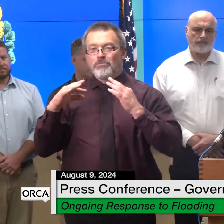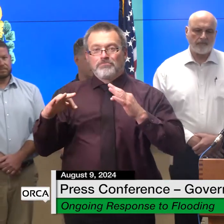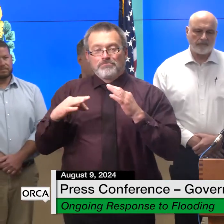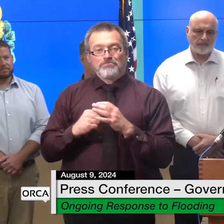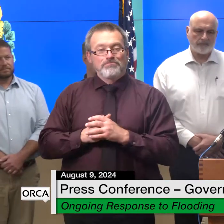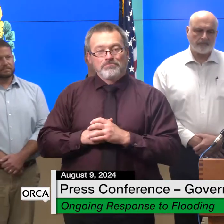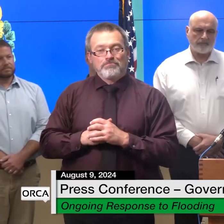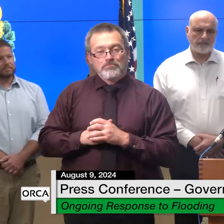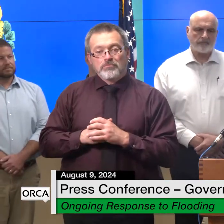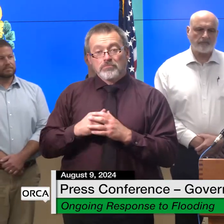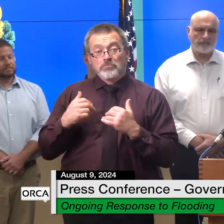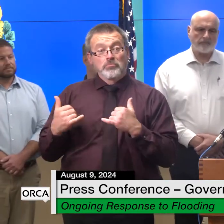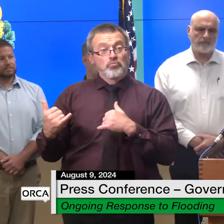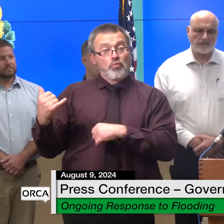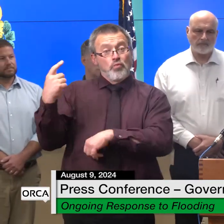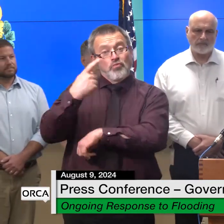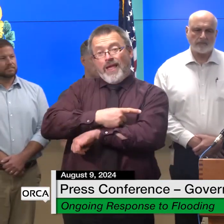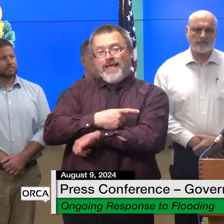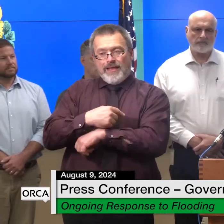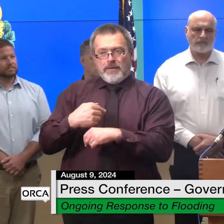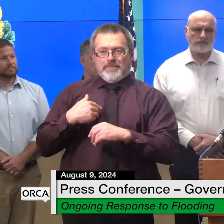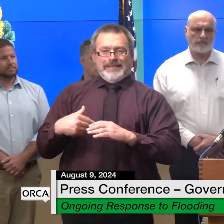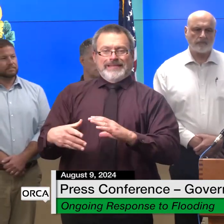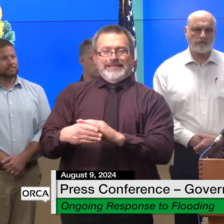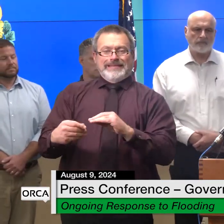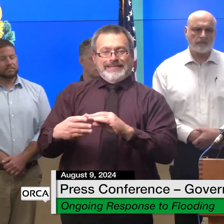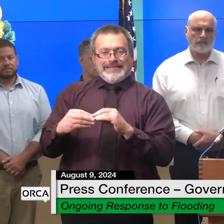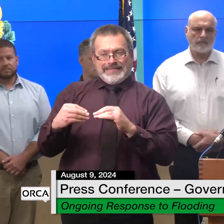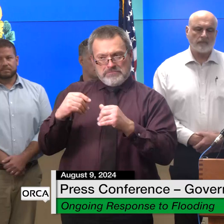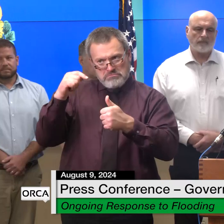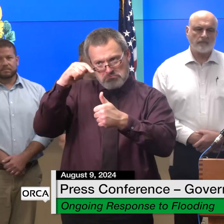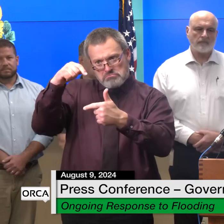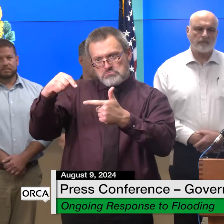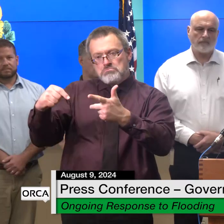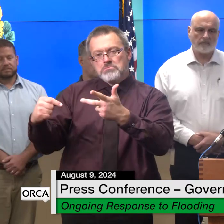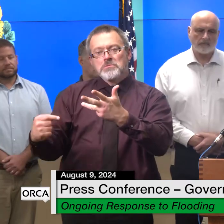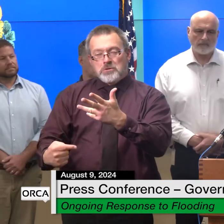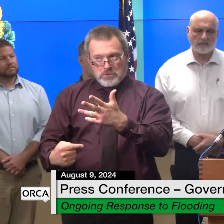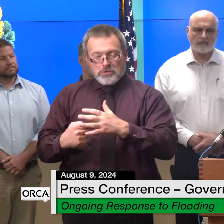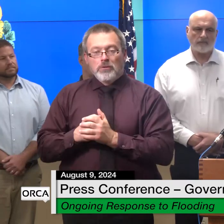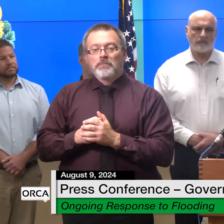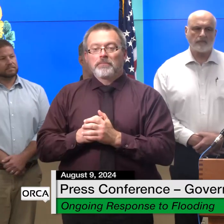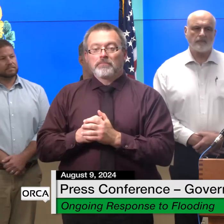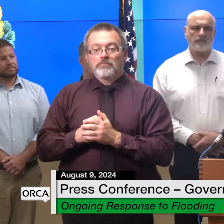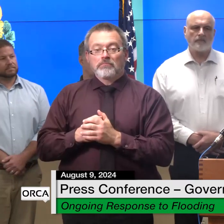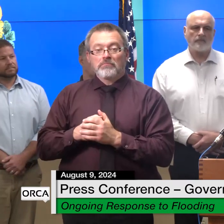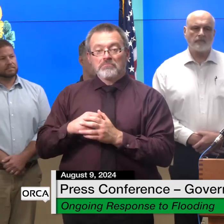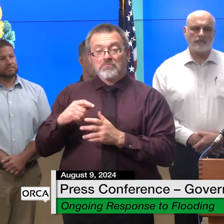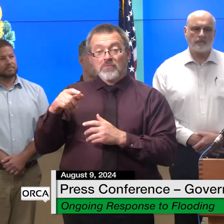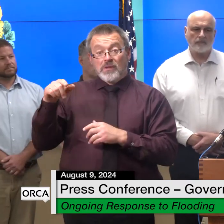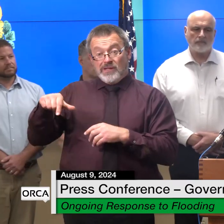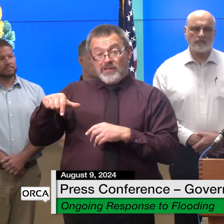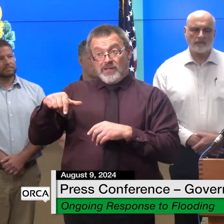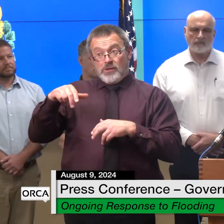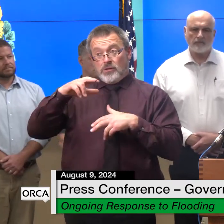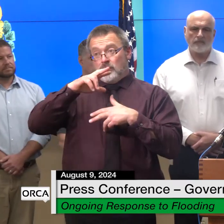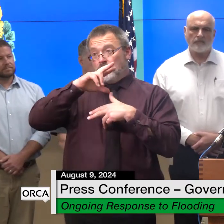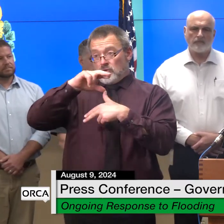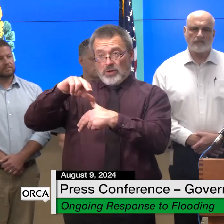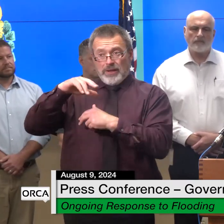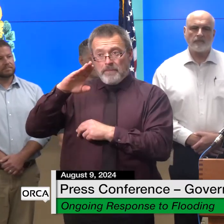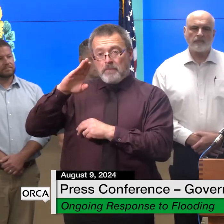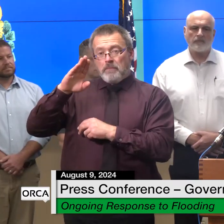today i'm going to report out on several items including the expected impacts from the storm named debbie